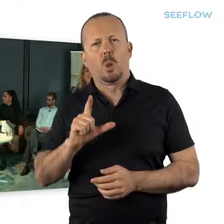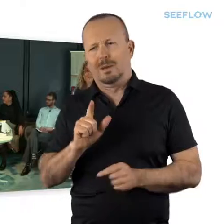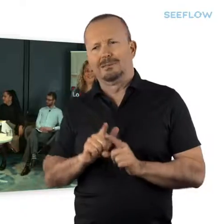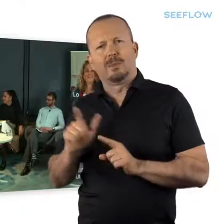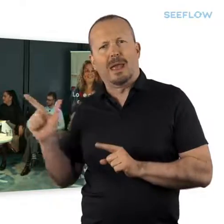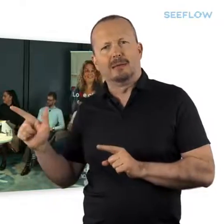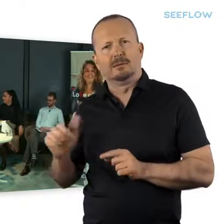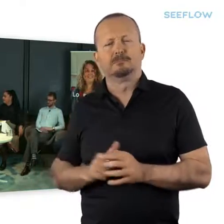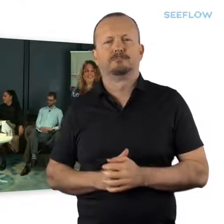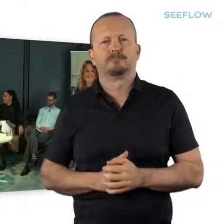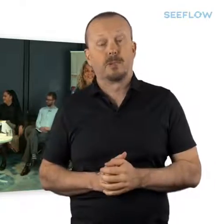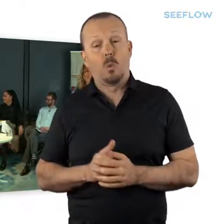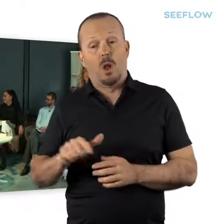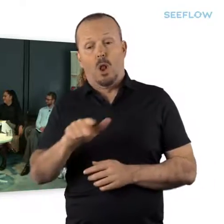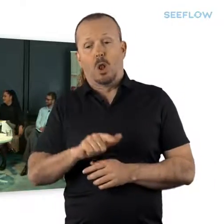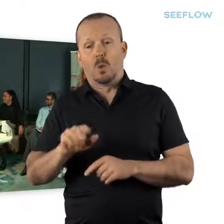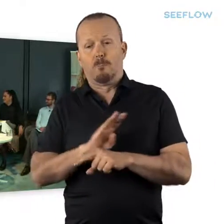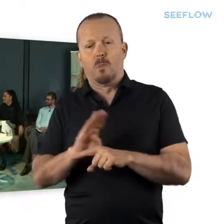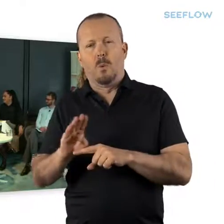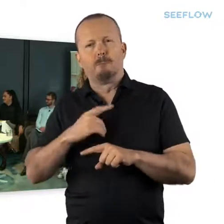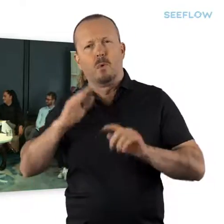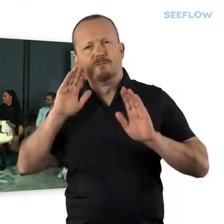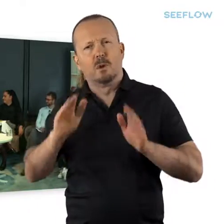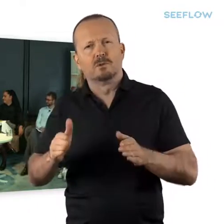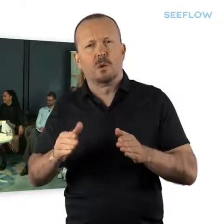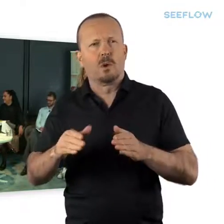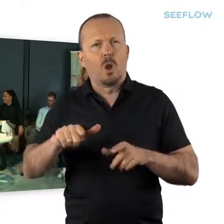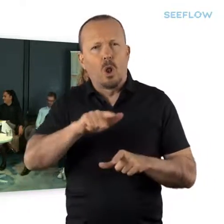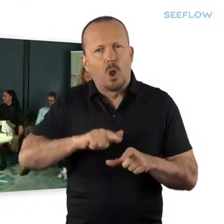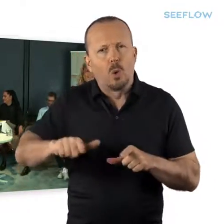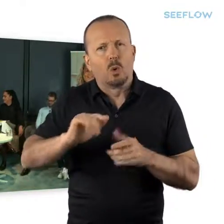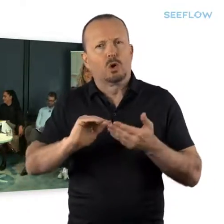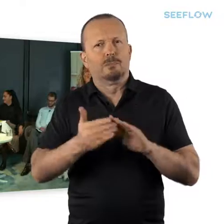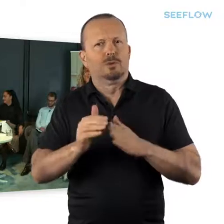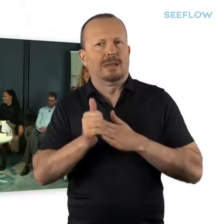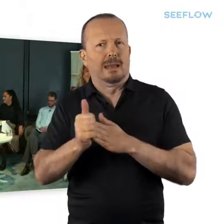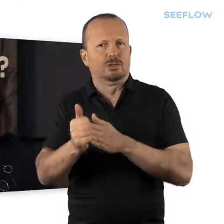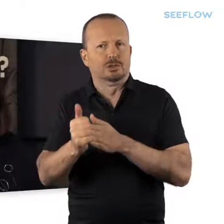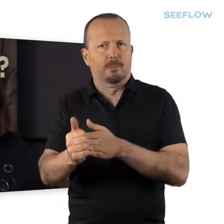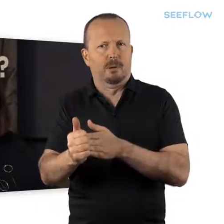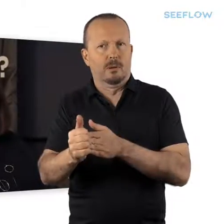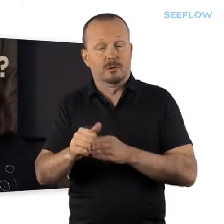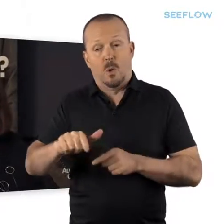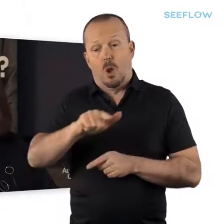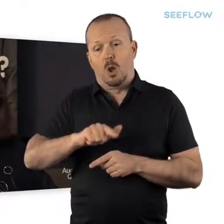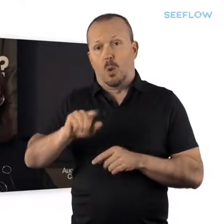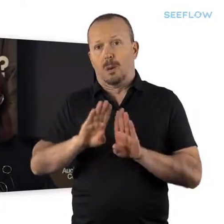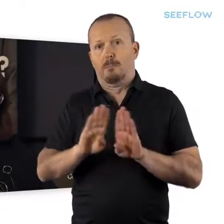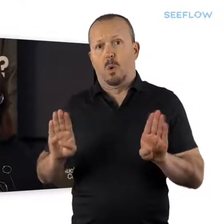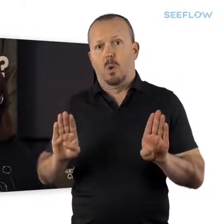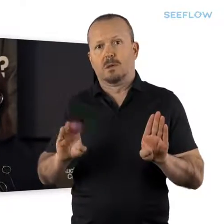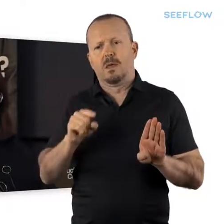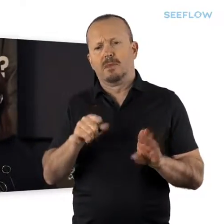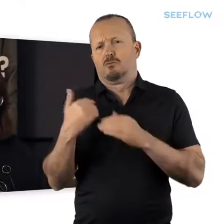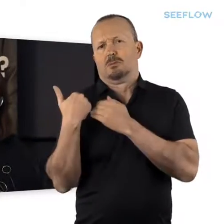Tasman. So, look, the local board role is really about local civic leadership, and local boards are